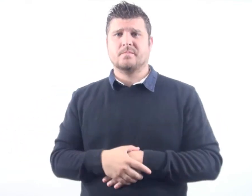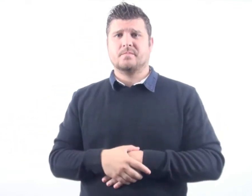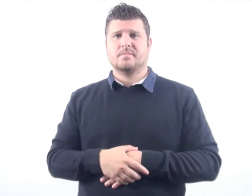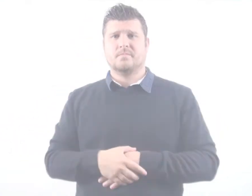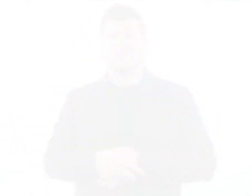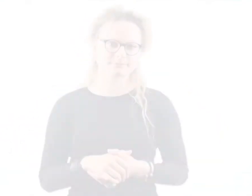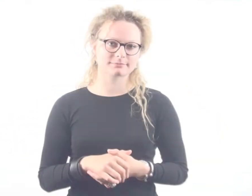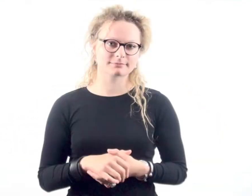job.